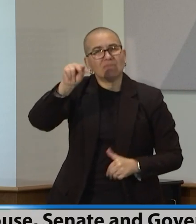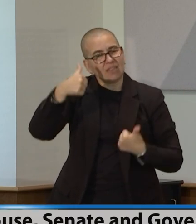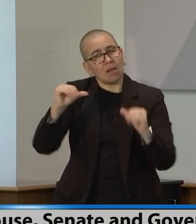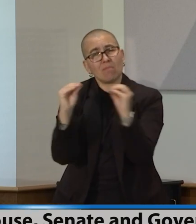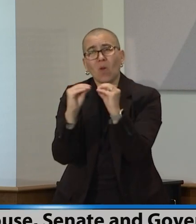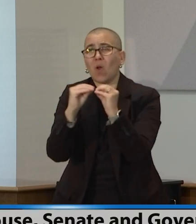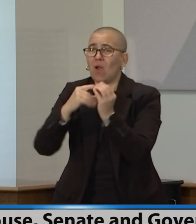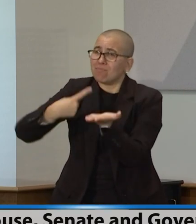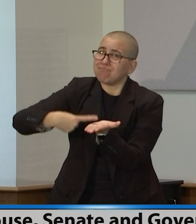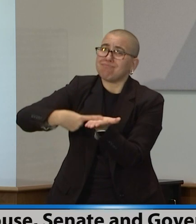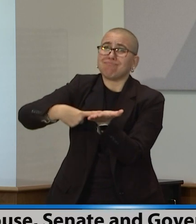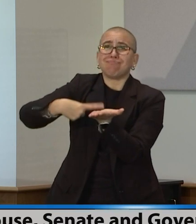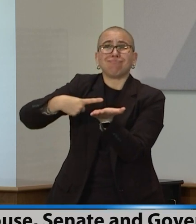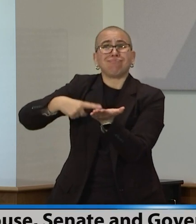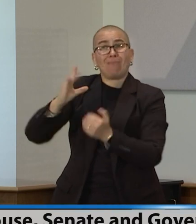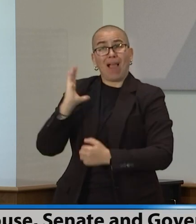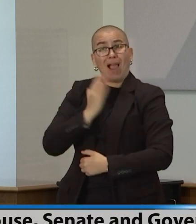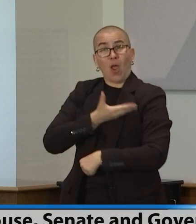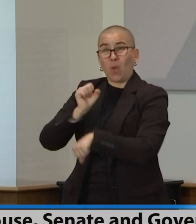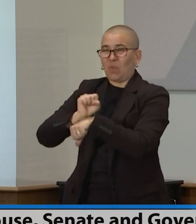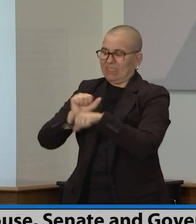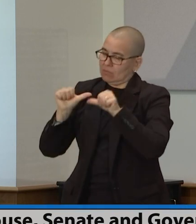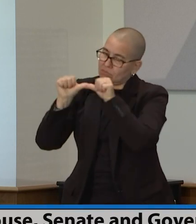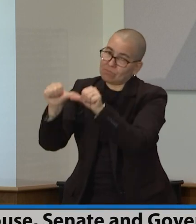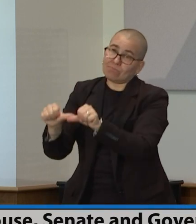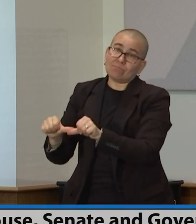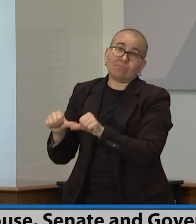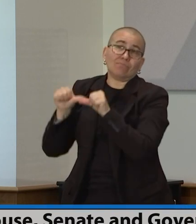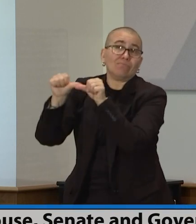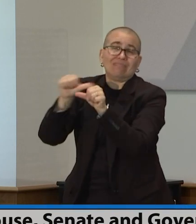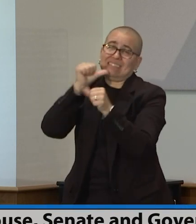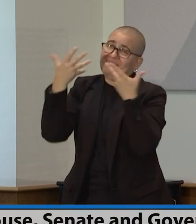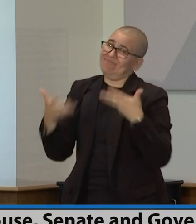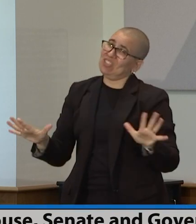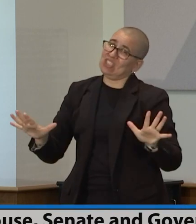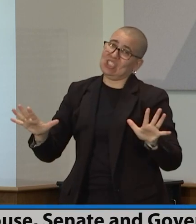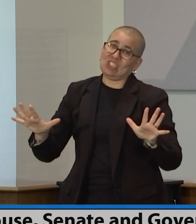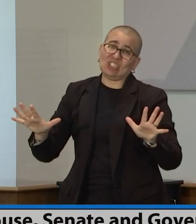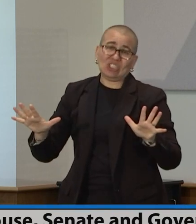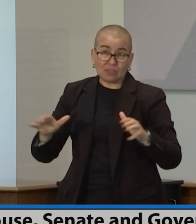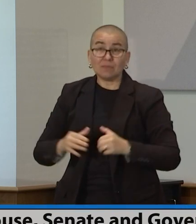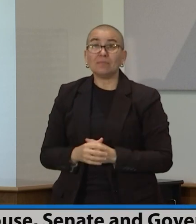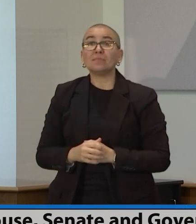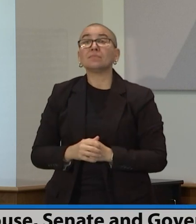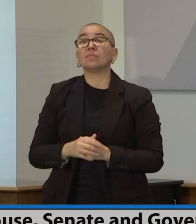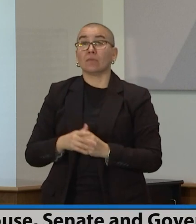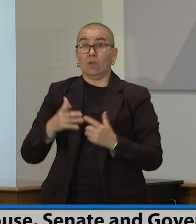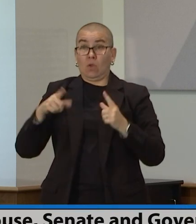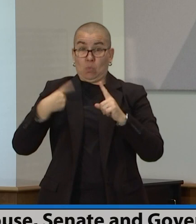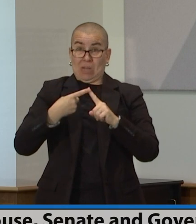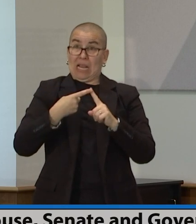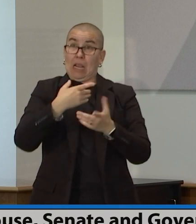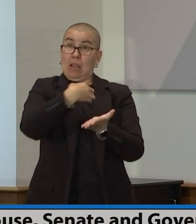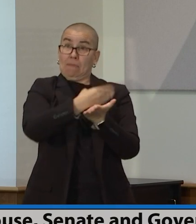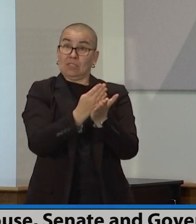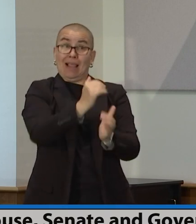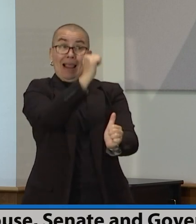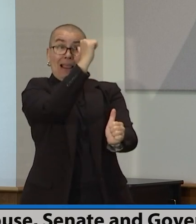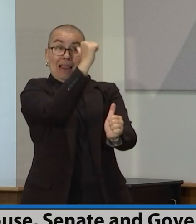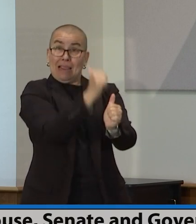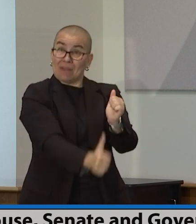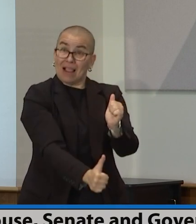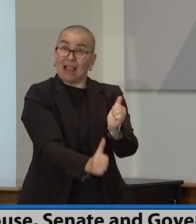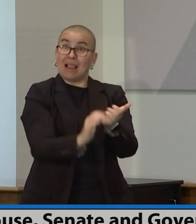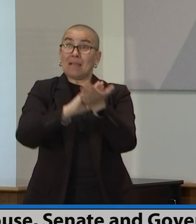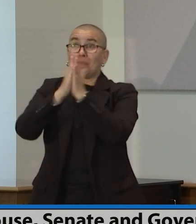is not done today, and it's not done when this budget is passed and signed into law. This pandemic did not create the